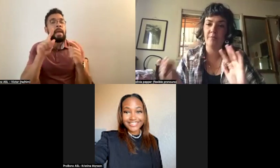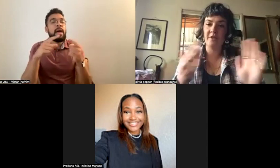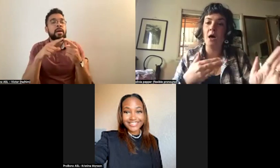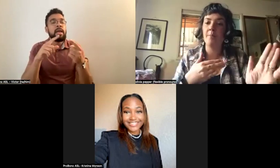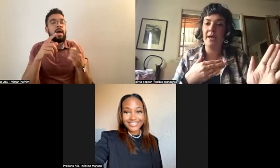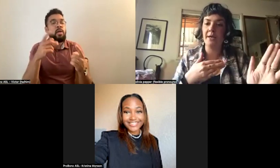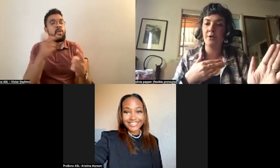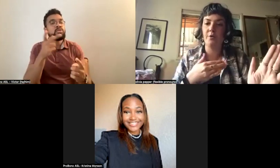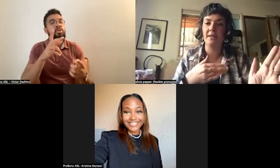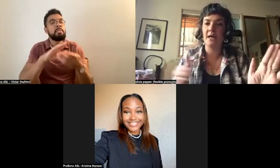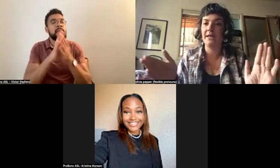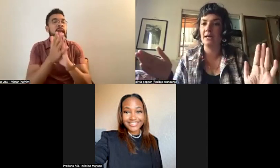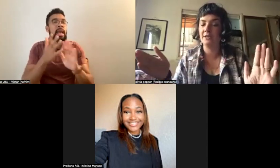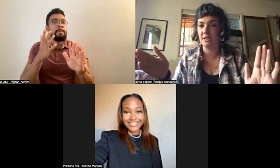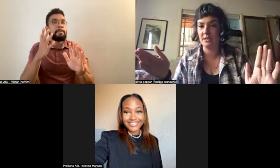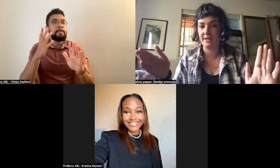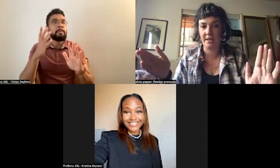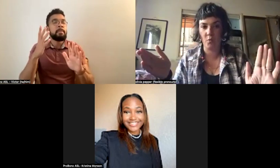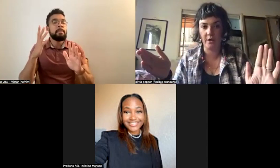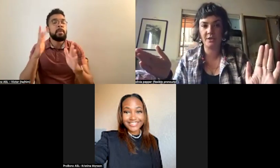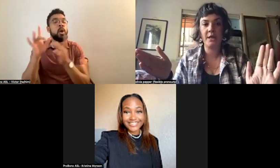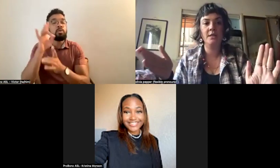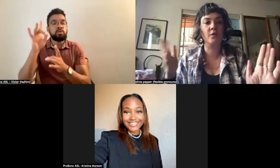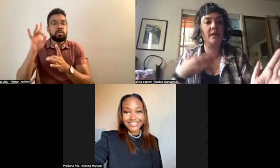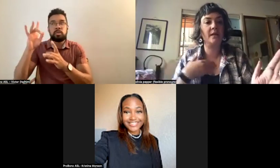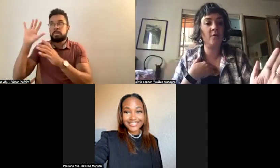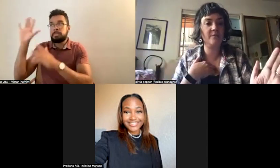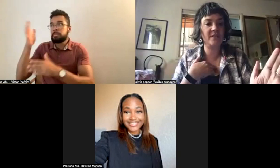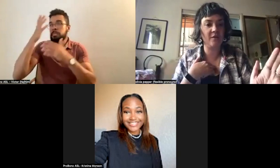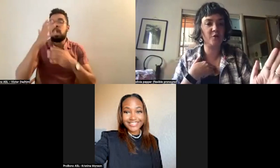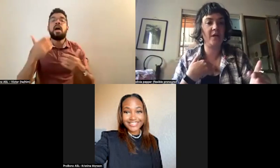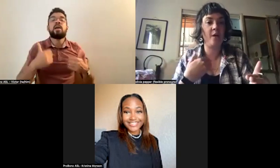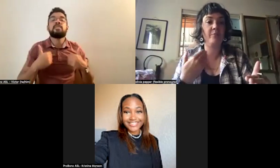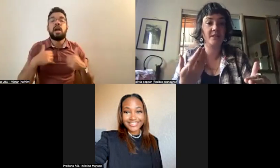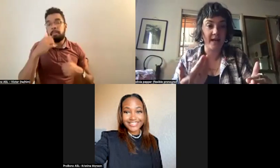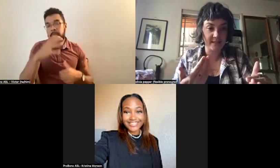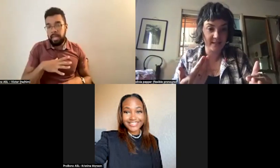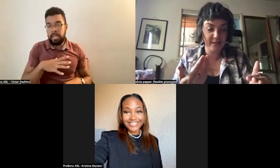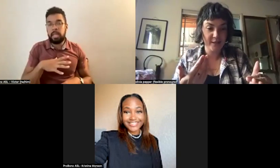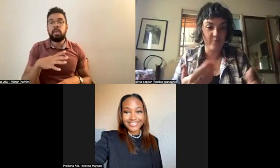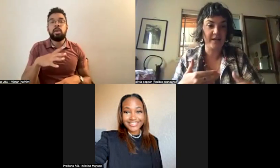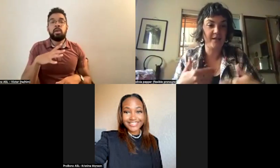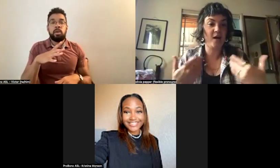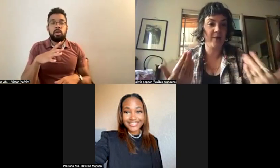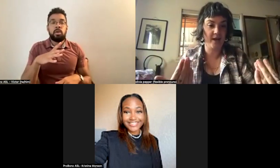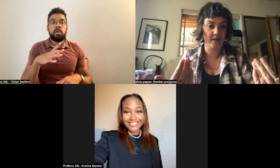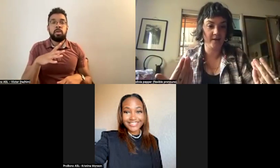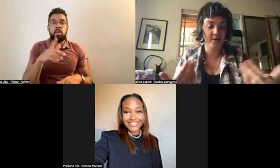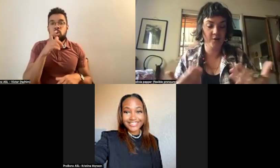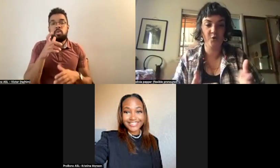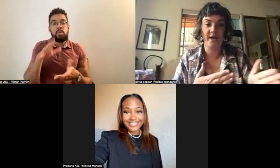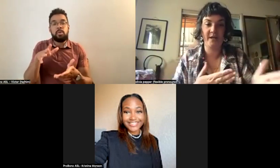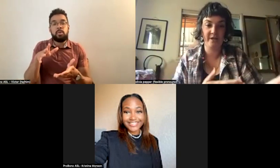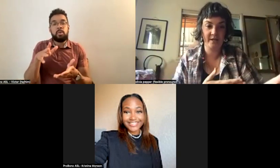young men who had died unjustly in wars. So they allowed themselves to become possessed by young men